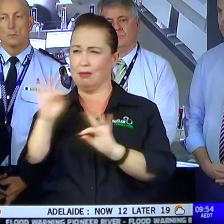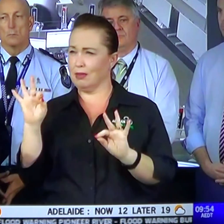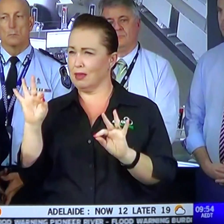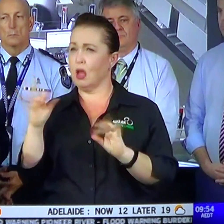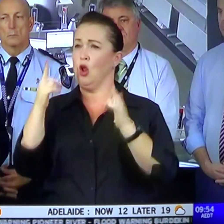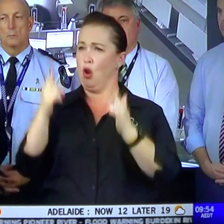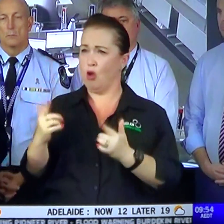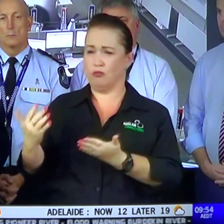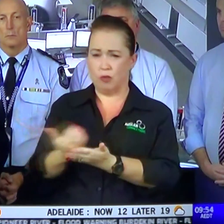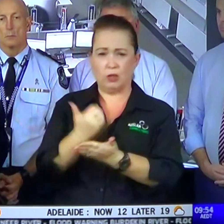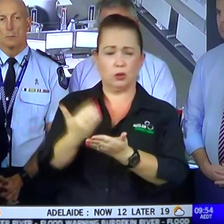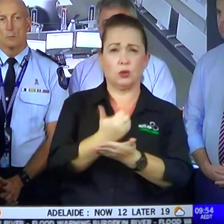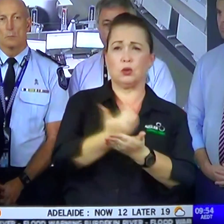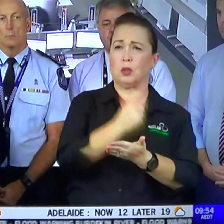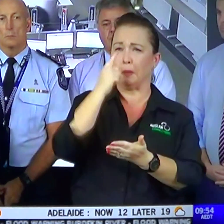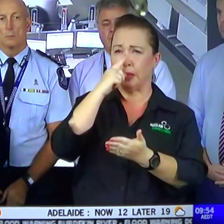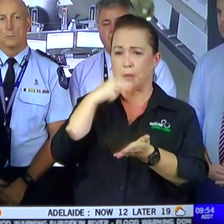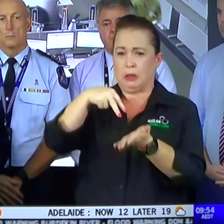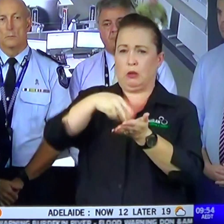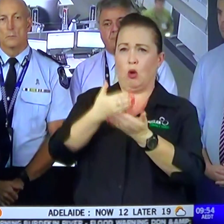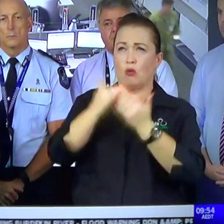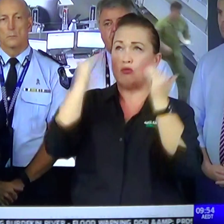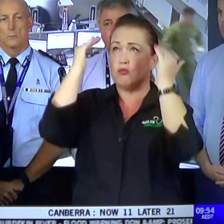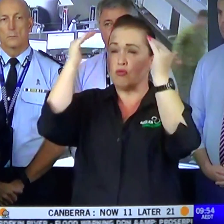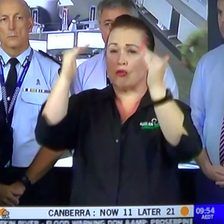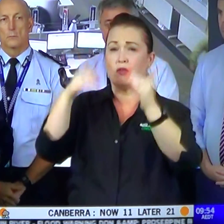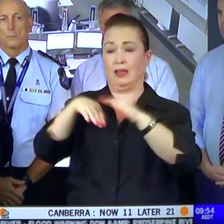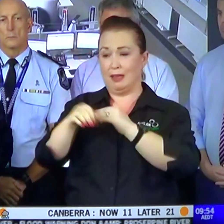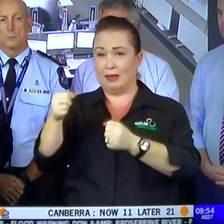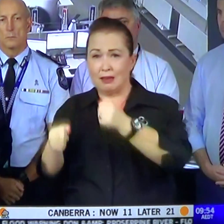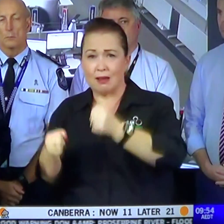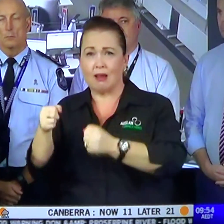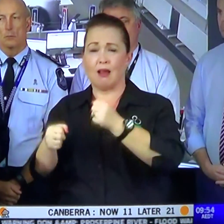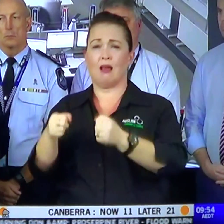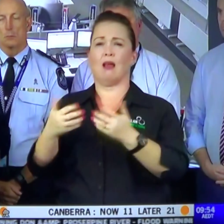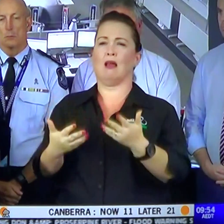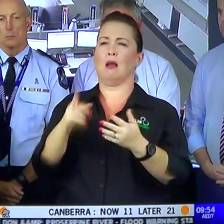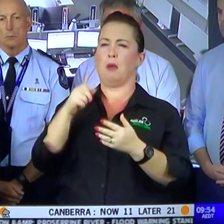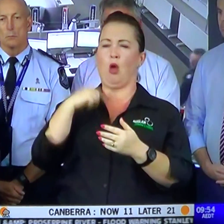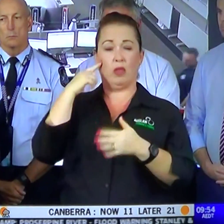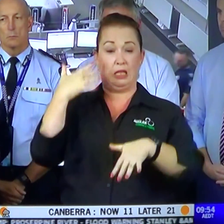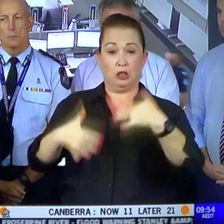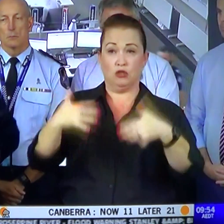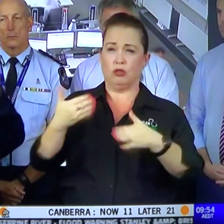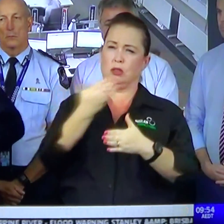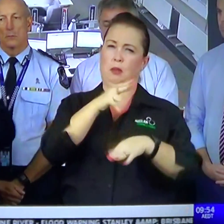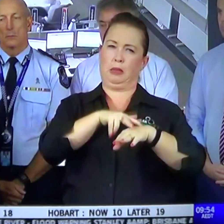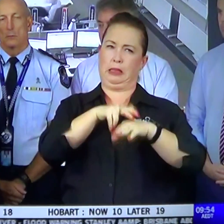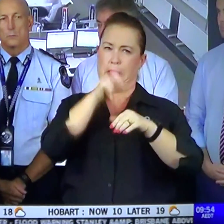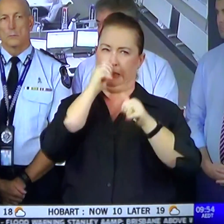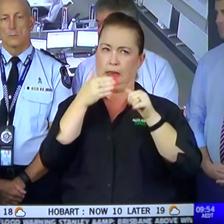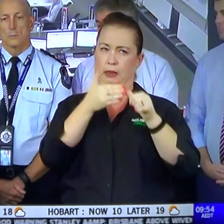rescues. We've had people on roofs, people in cars, you name it. But in terms of injuries, I might put that over to the police. Thank you for that.